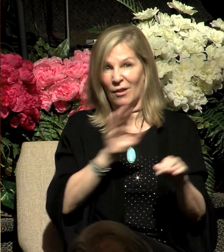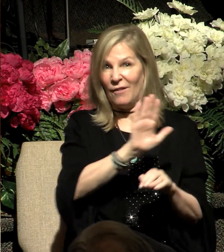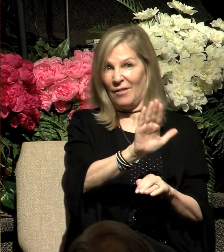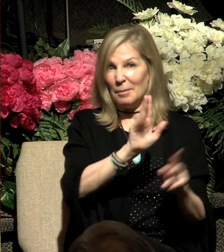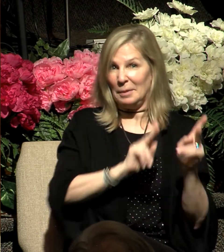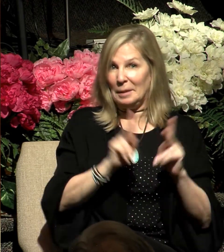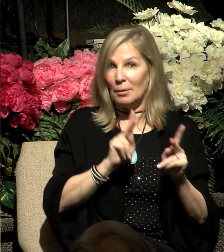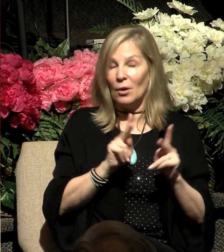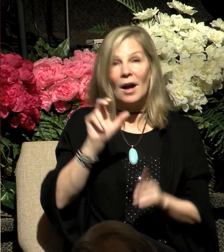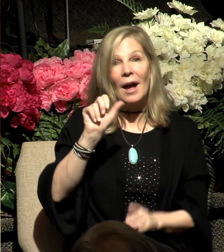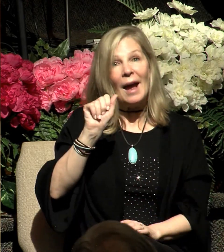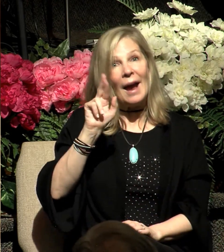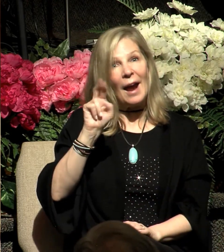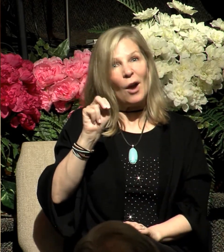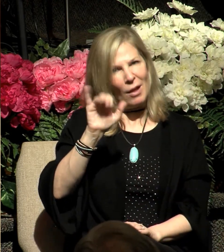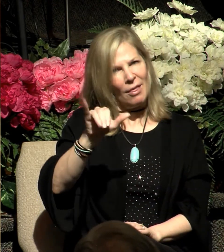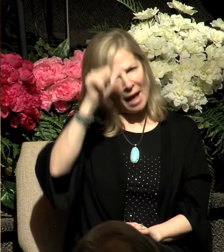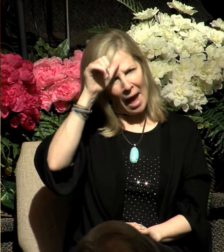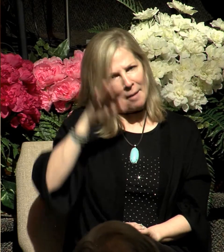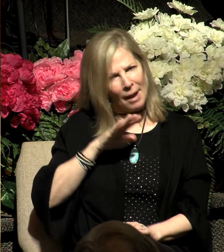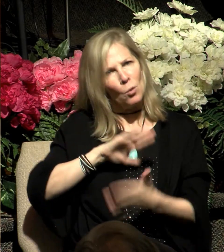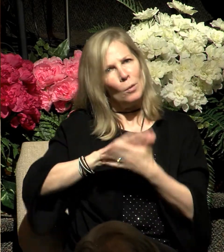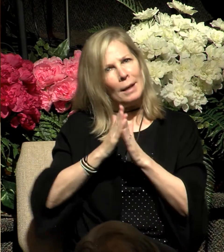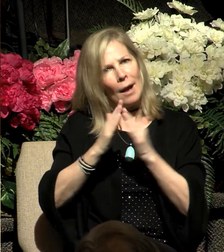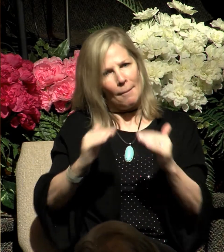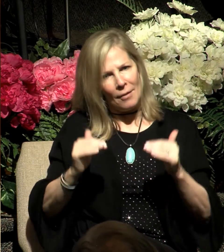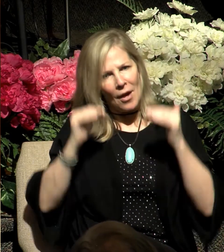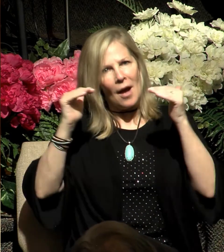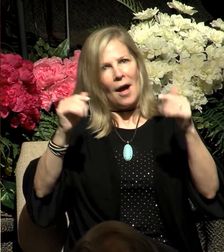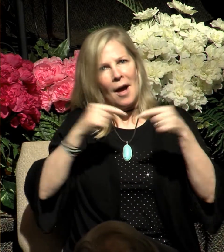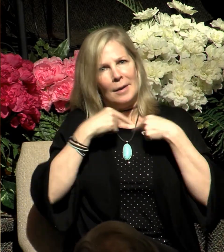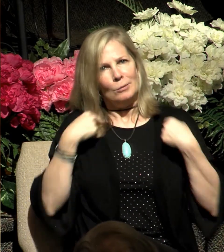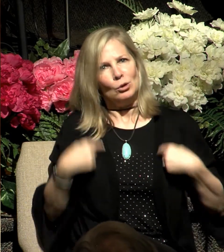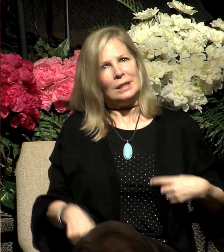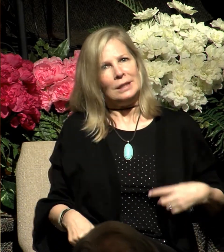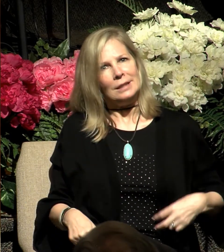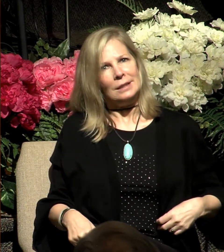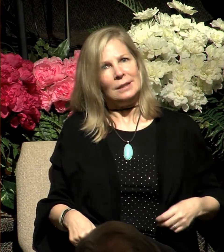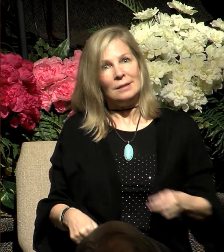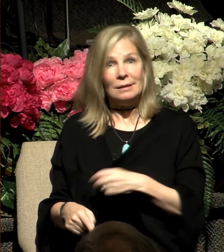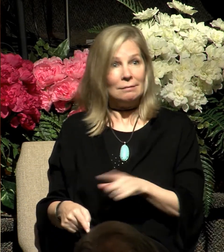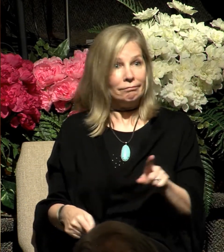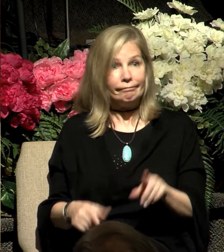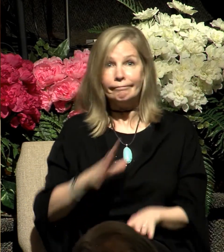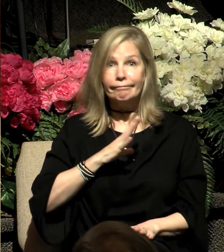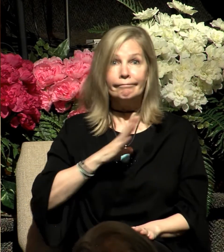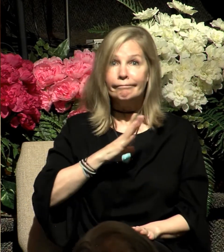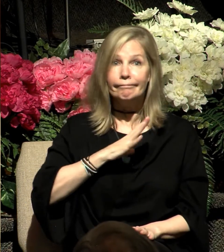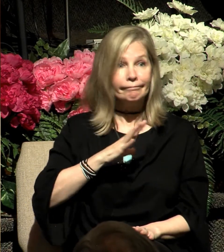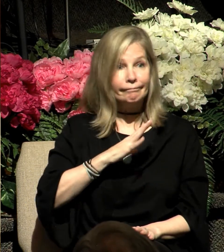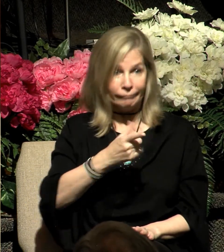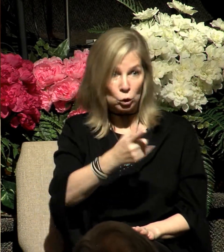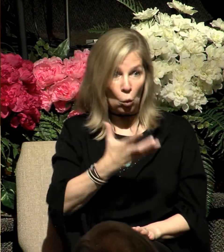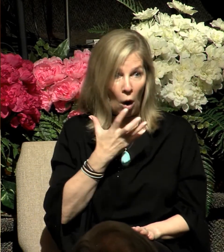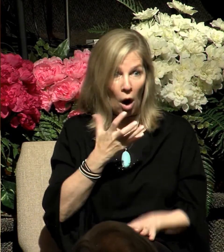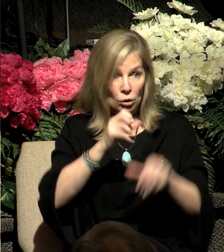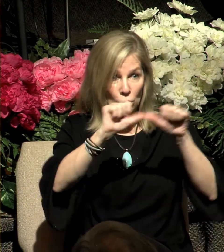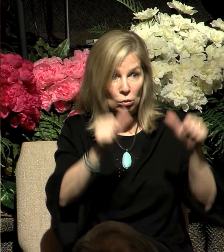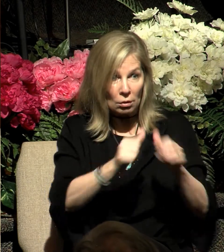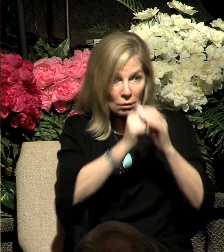Aaron, the man who would become the high priest, accommodated their desire to worship an idol, and then